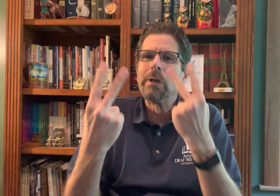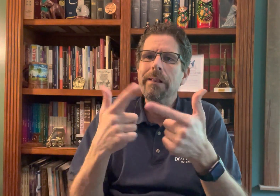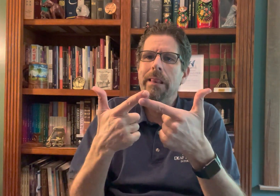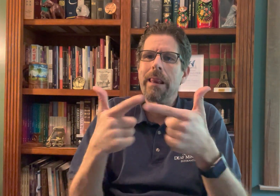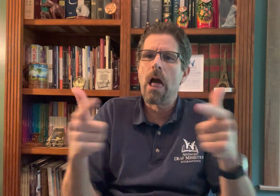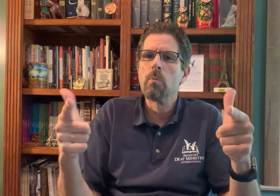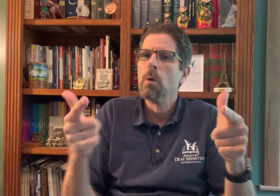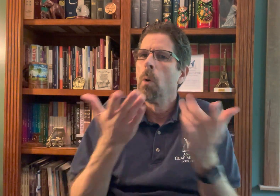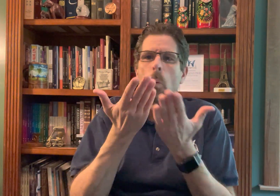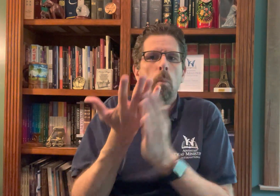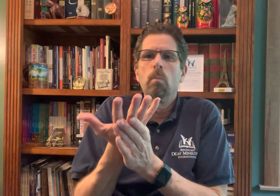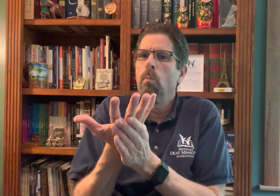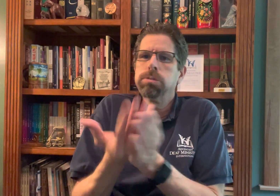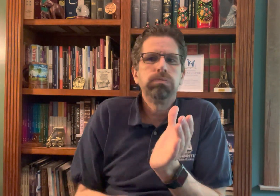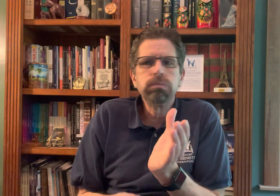the challenge is communication.